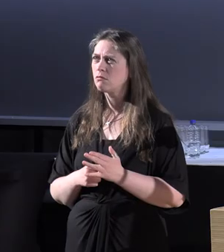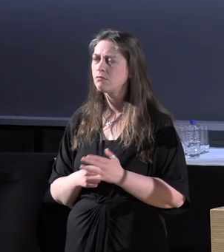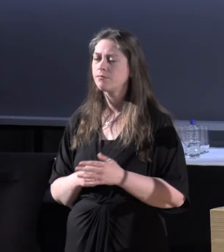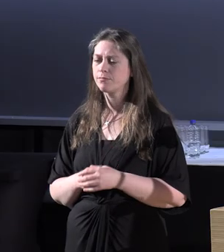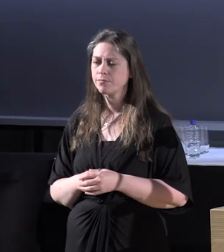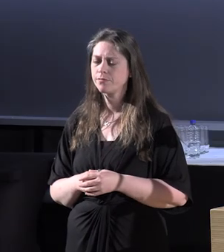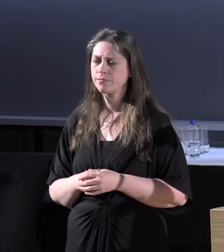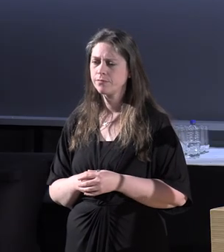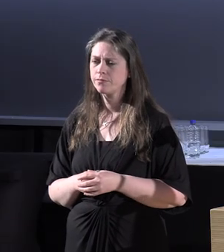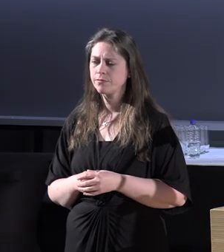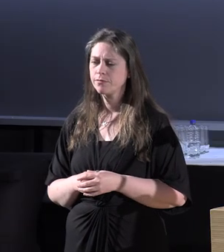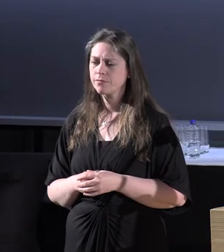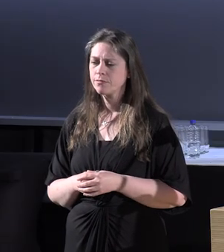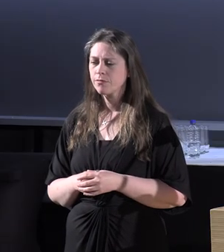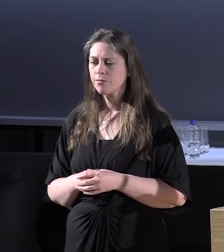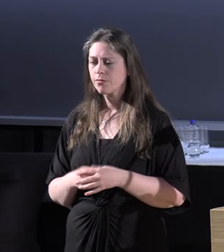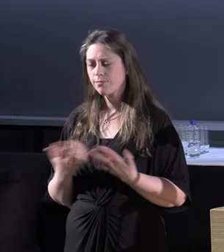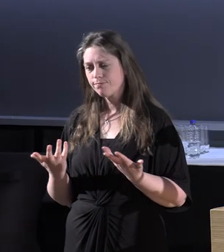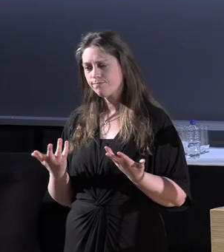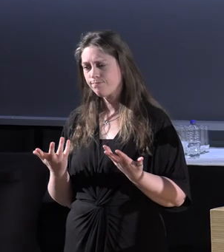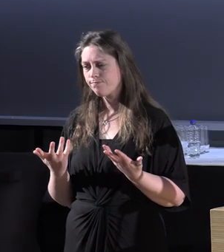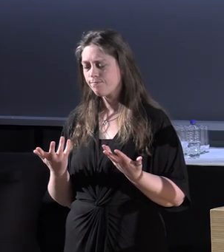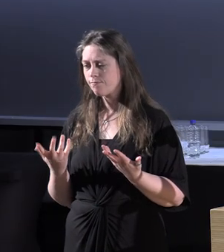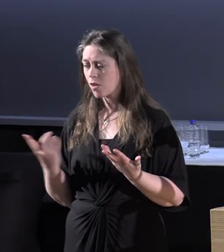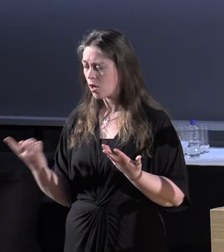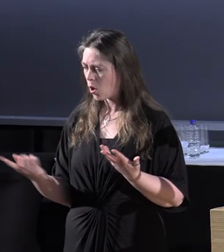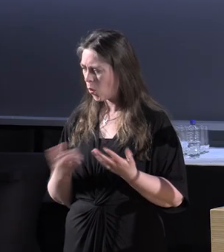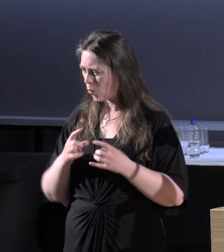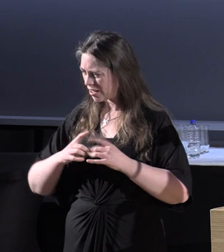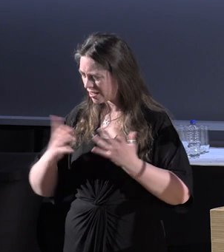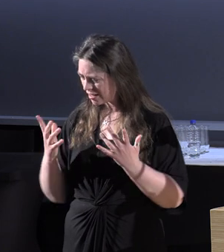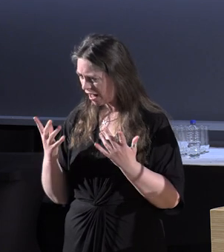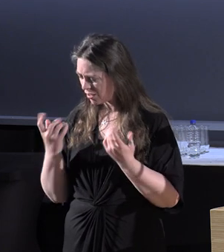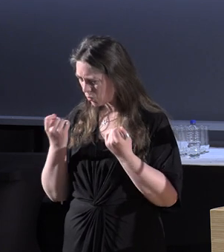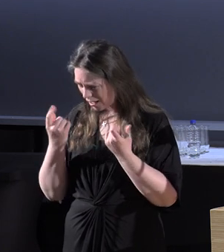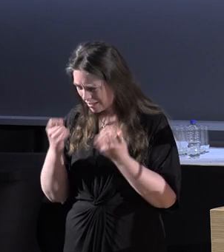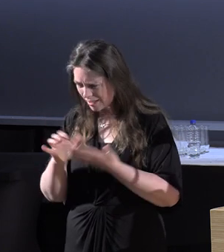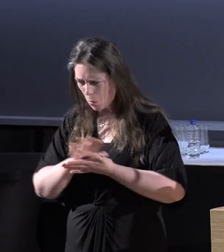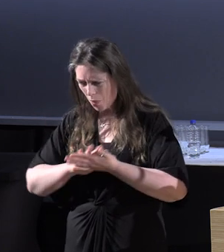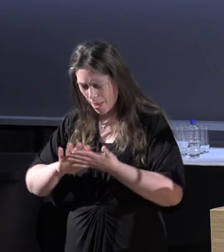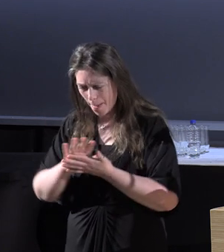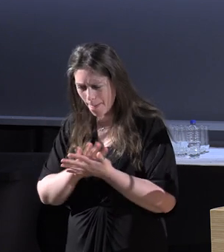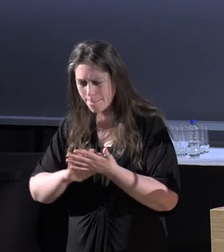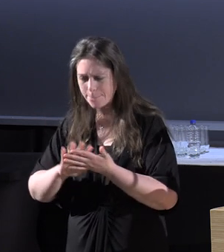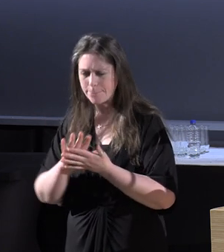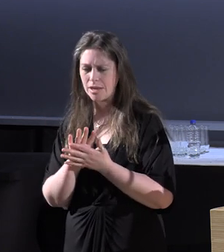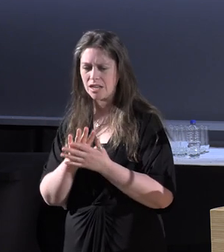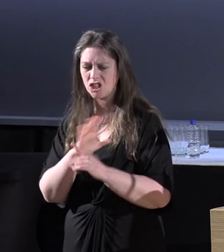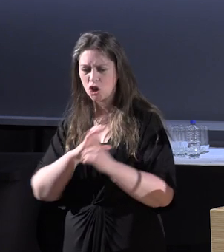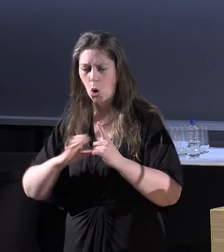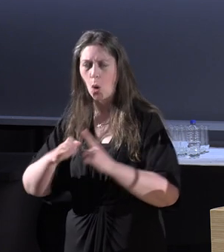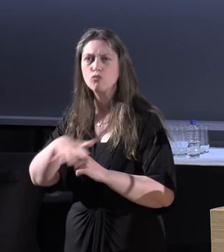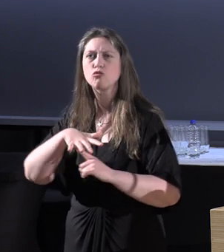And so how do we begin to unpack that in the social cultural space?